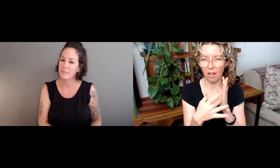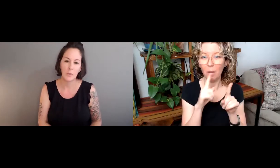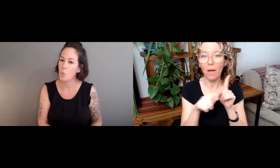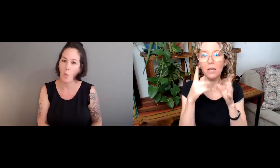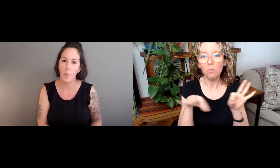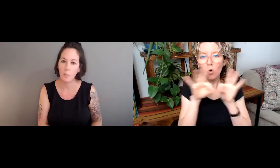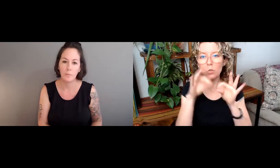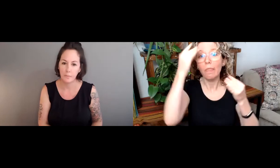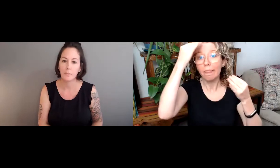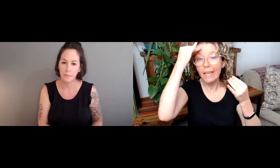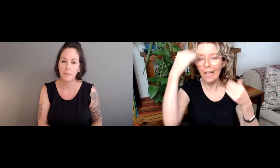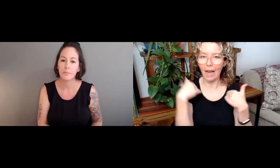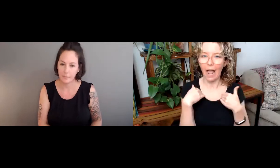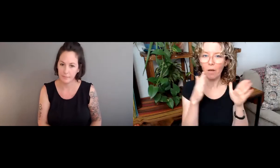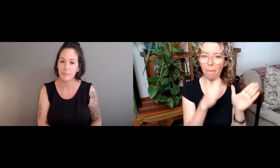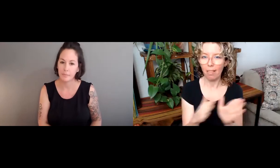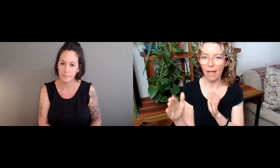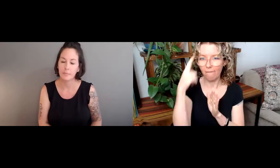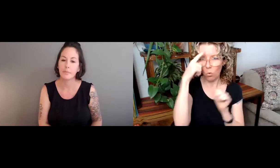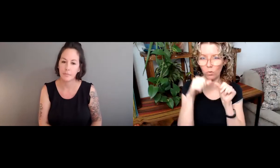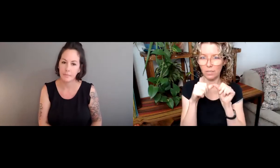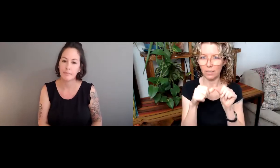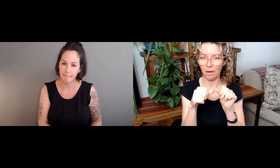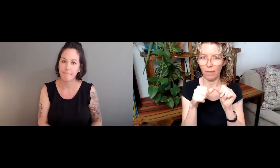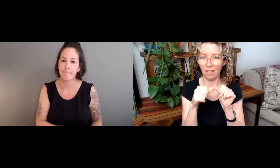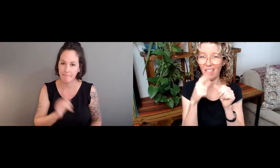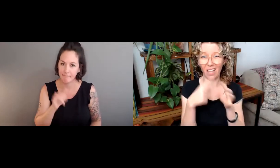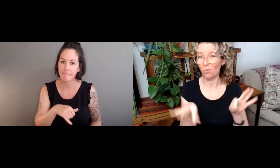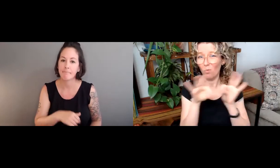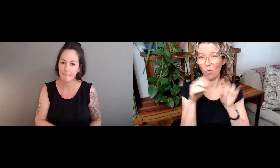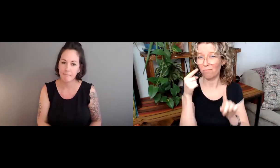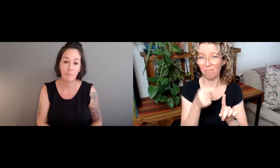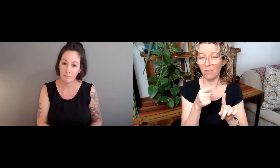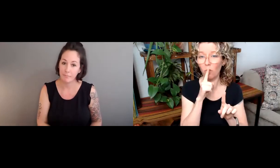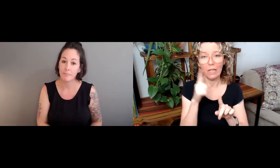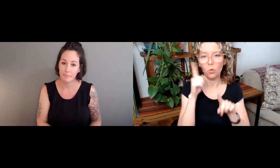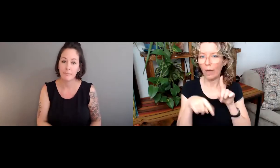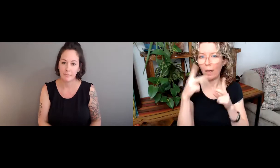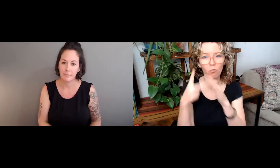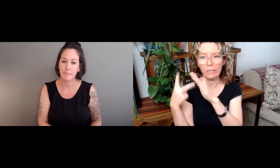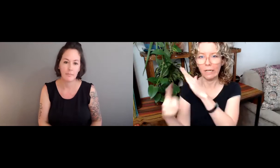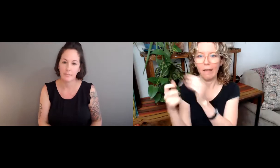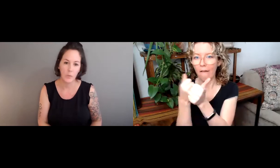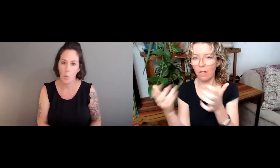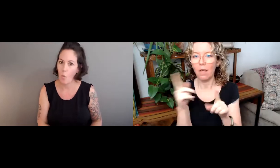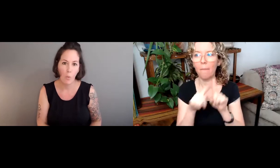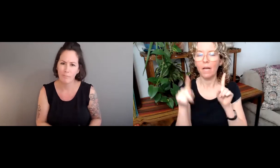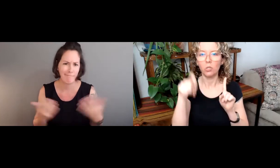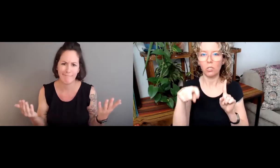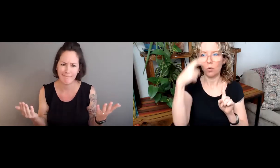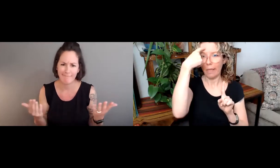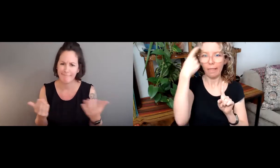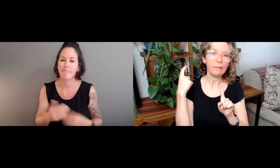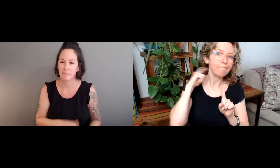can't necessarily account for every future adaptation, but it is important to be thinking these questions and having a plan for the future